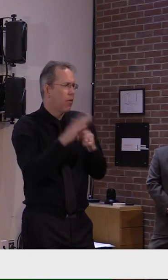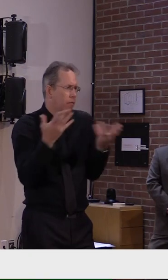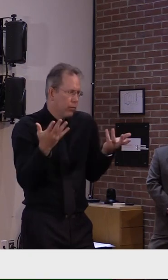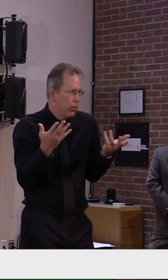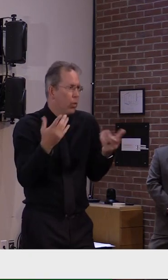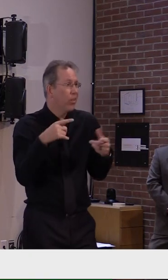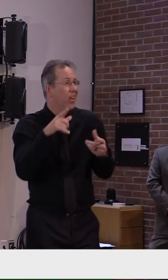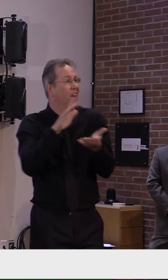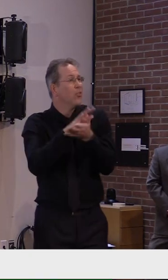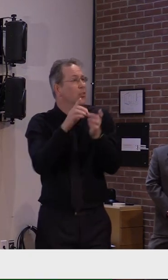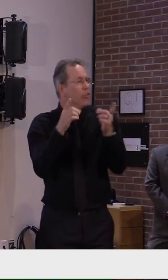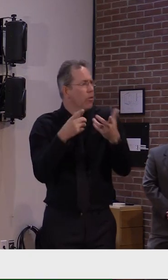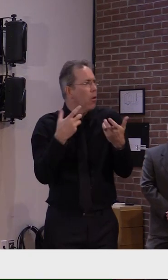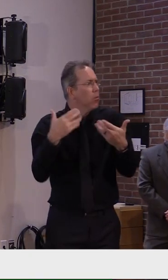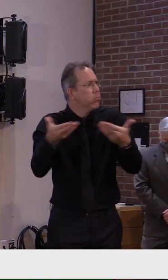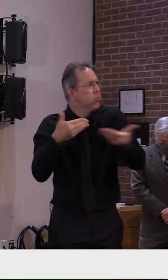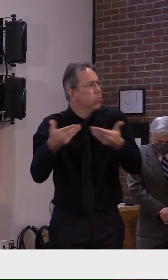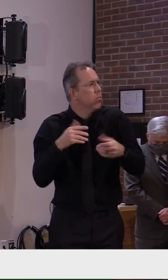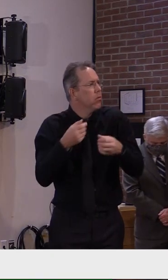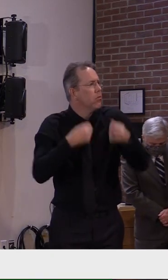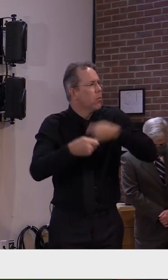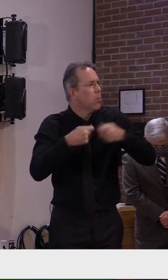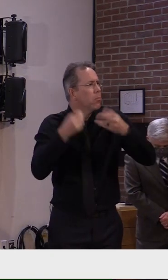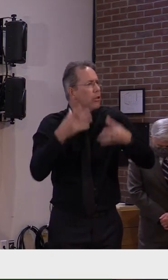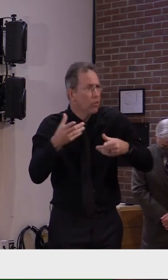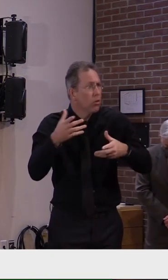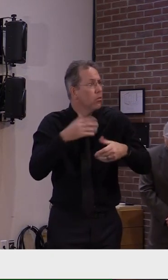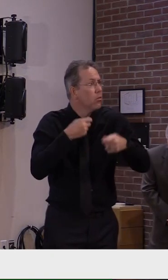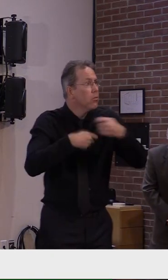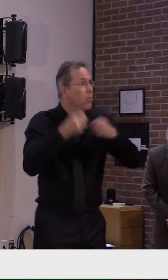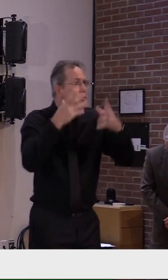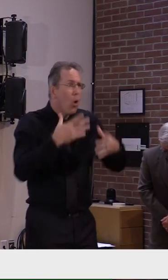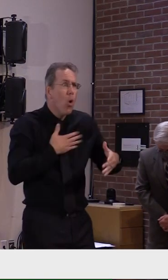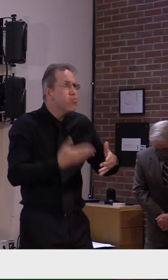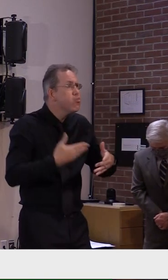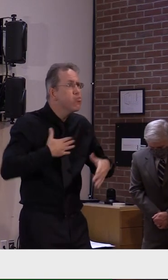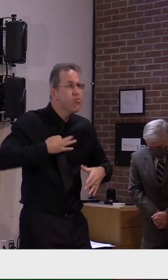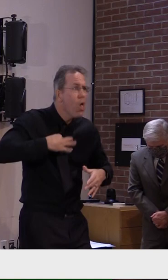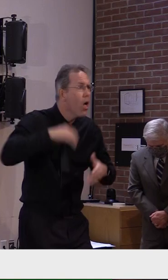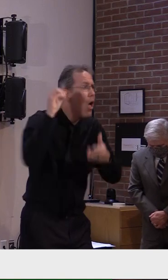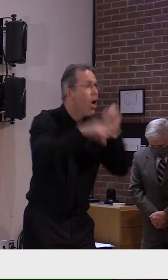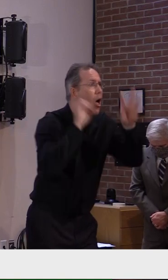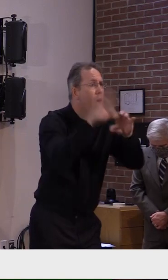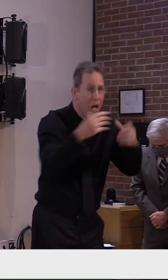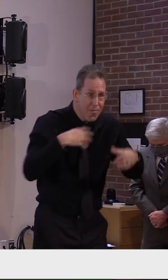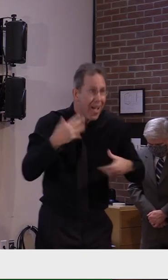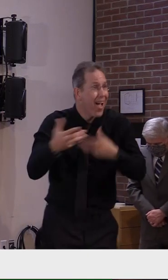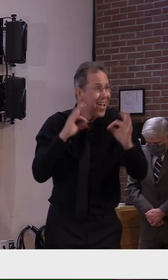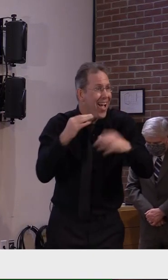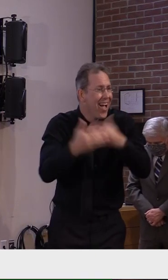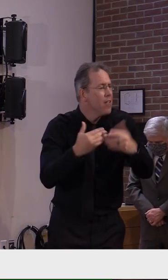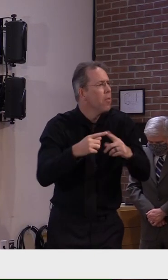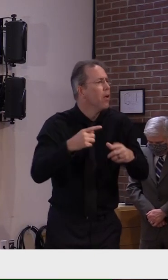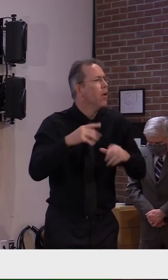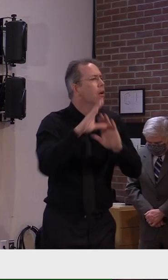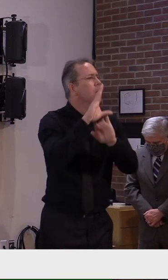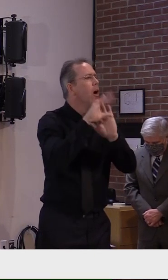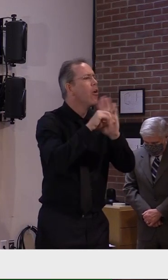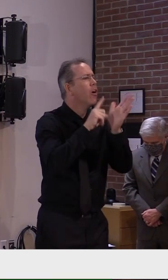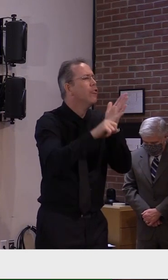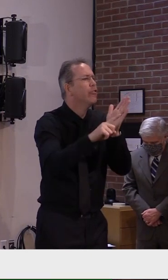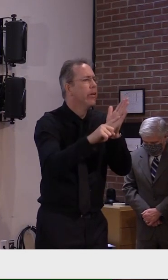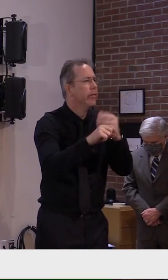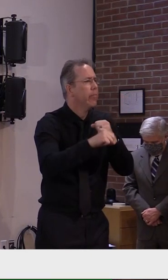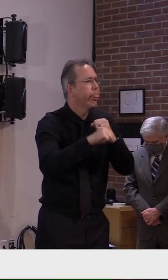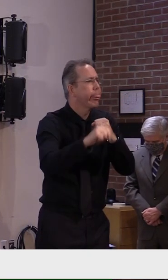of that, there was a good report on this on BPR yesterday after some discussion where, um, educators are talking about how there could